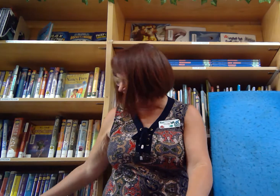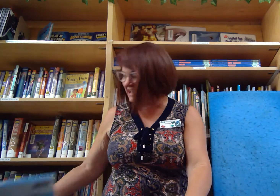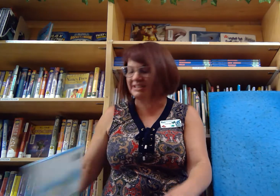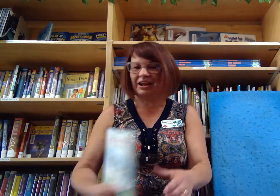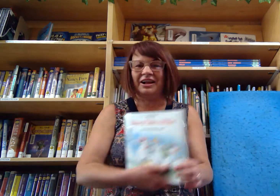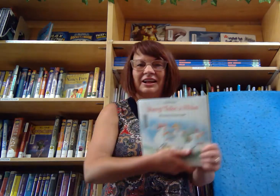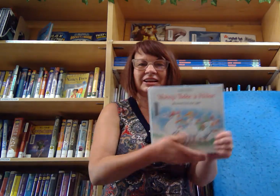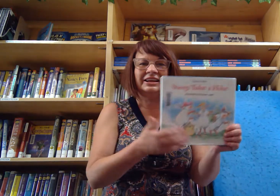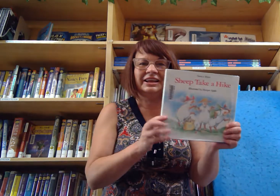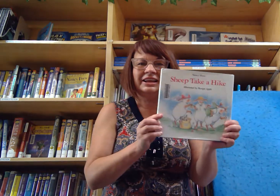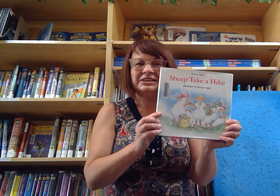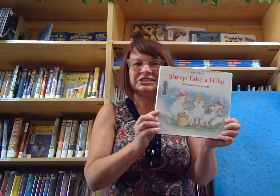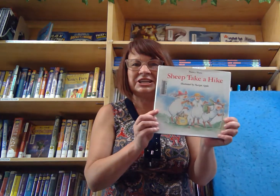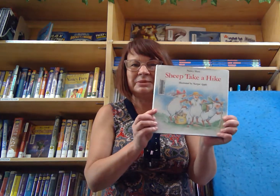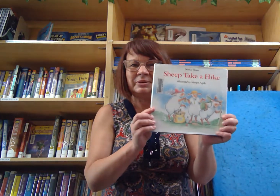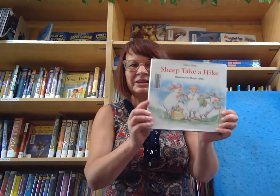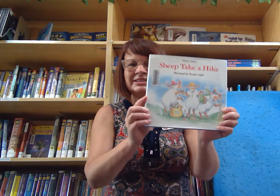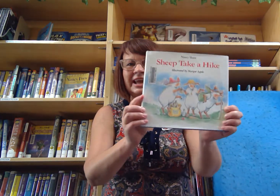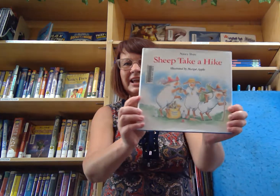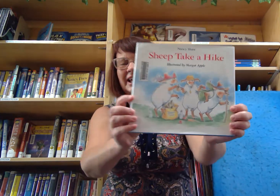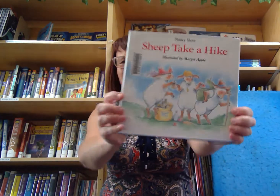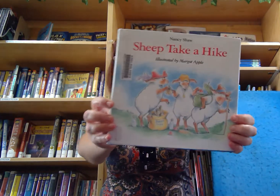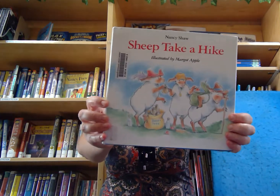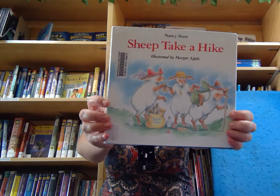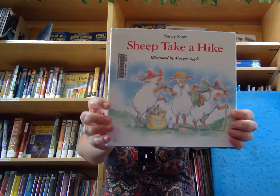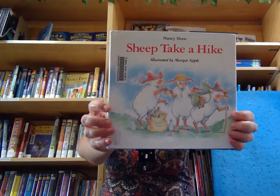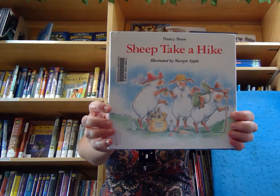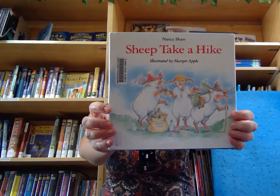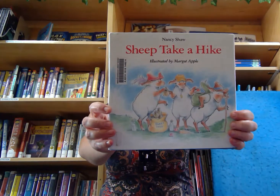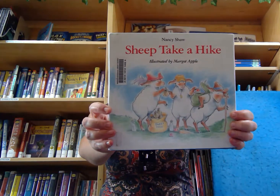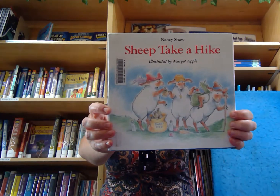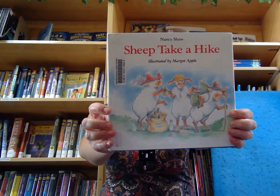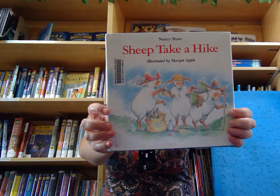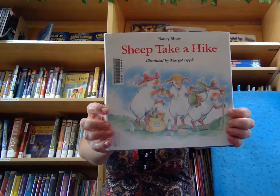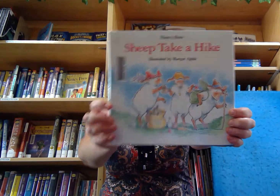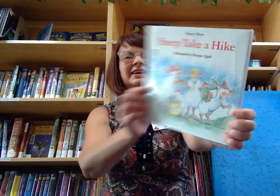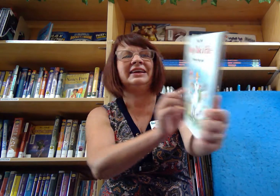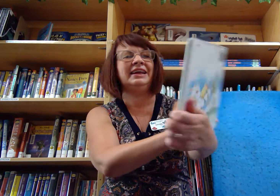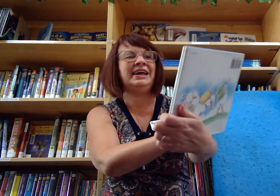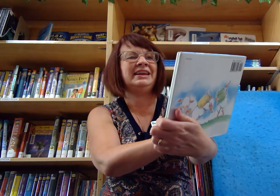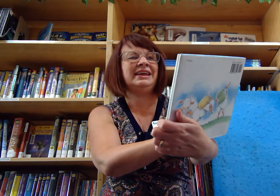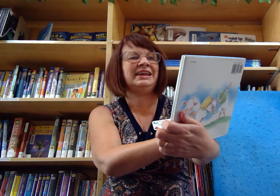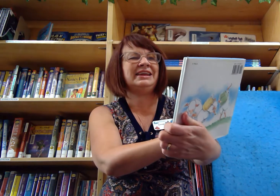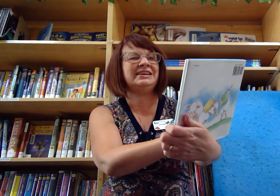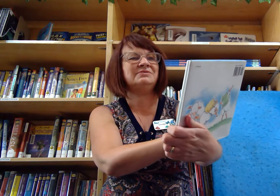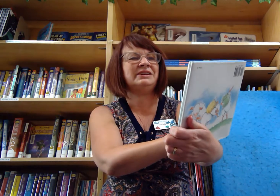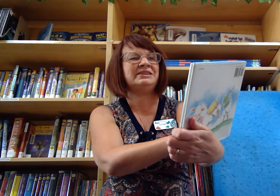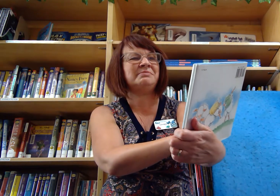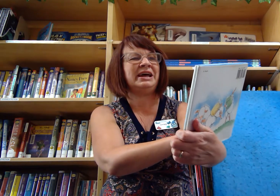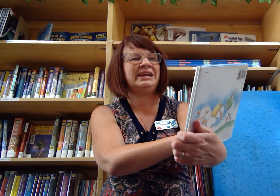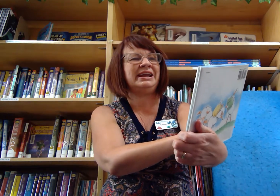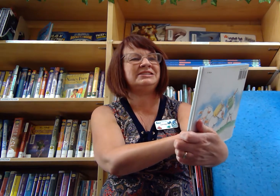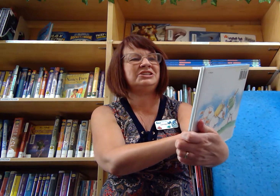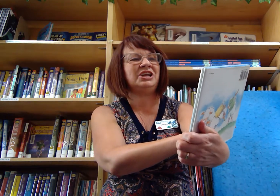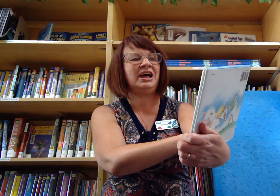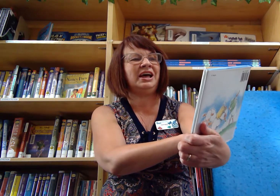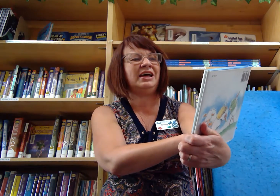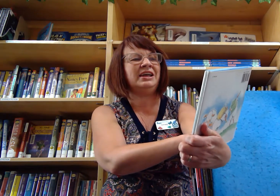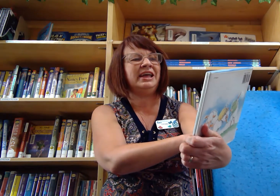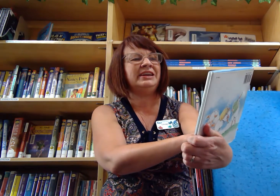is called Sheep Take a Hike. And it is written by Nancy Shaw and